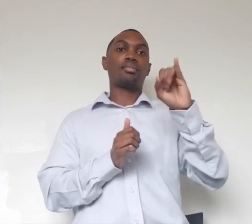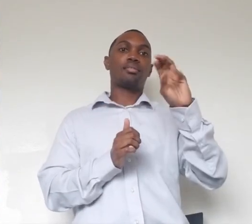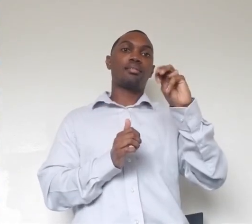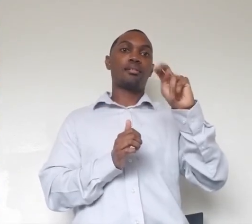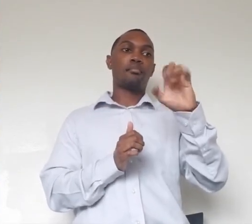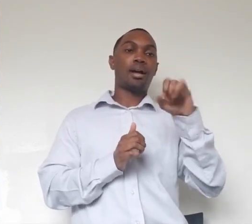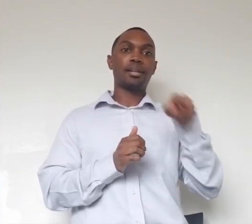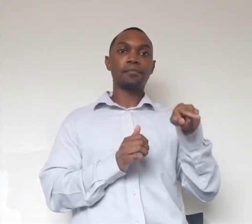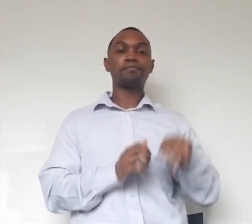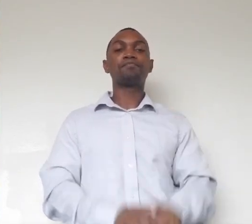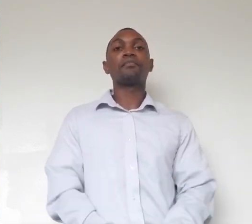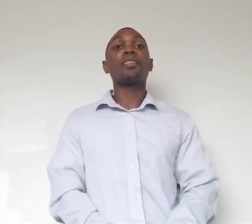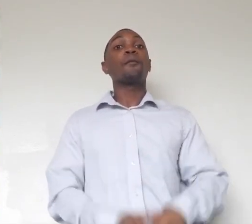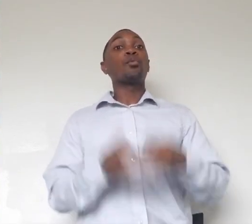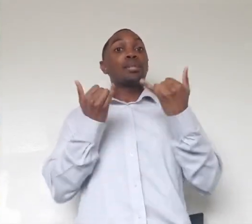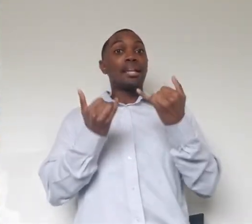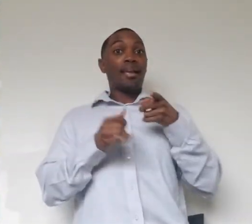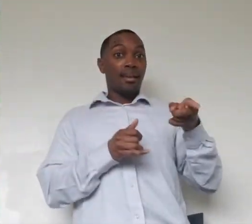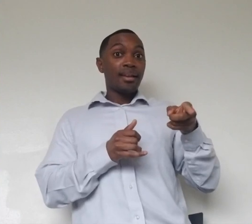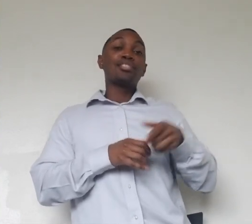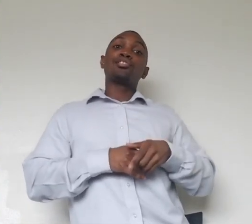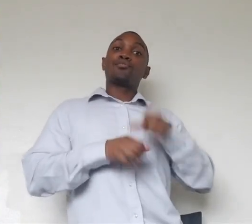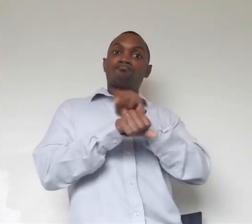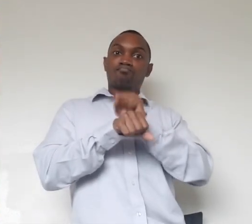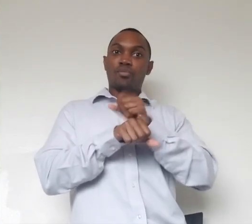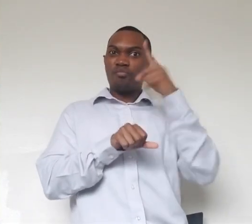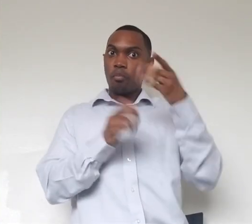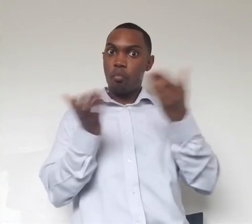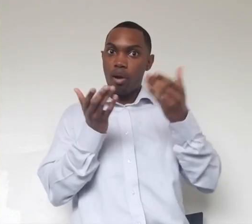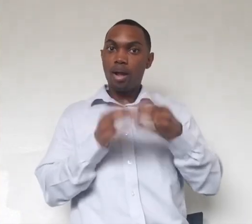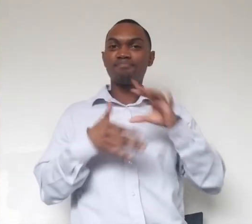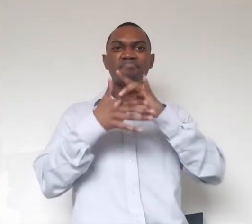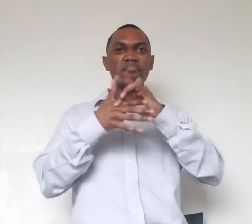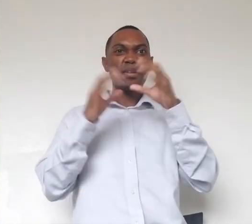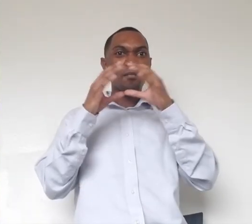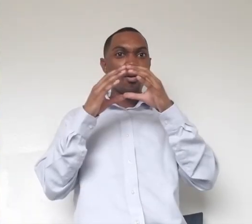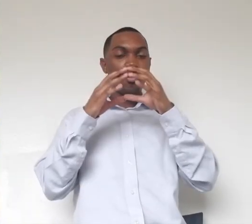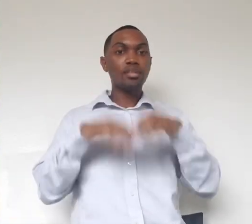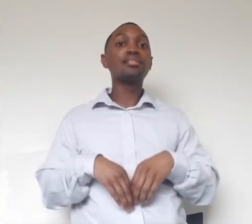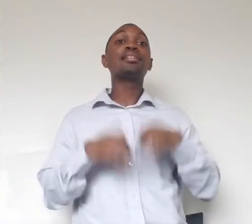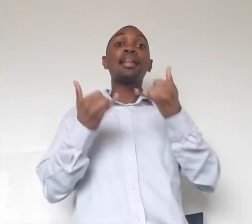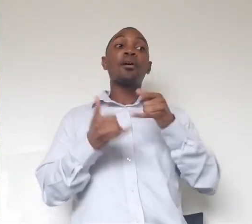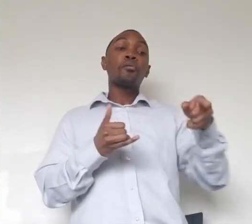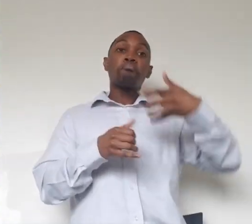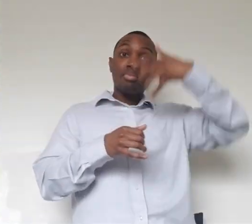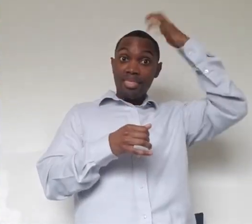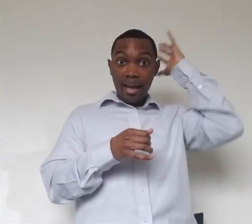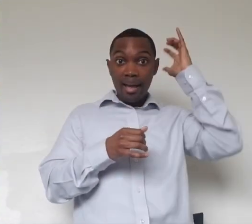So today Imani is going to be working for some tasty meatballs. Lions are obligate carnivores, which means they have to eat meat and they